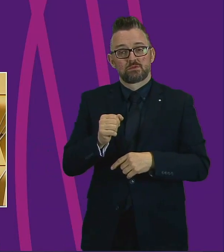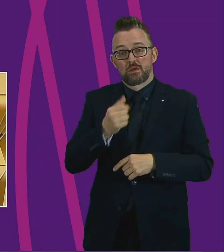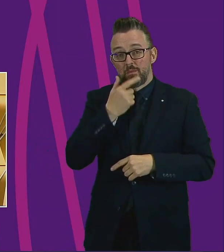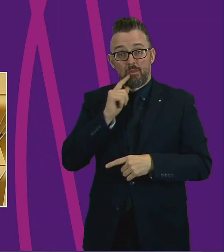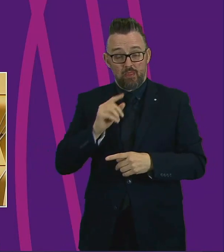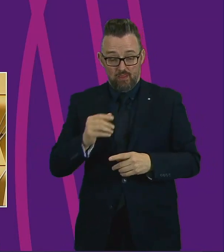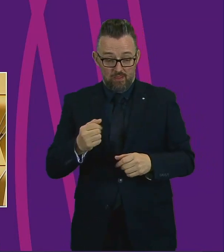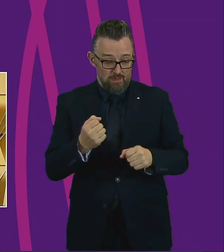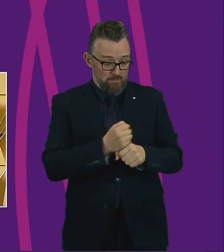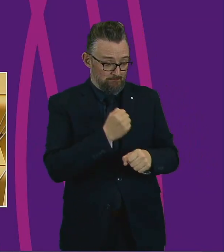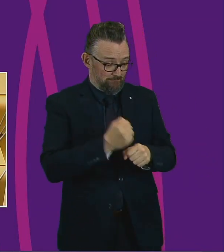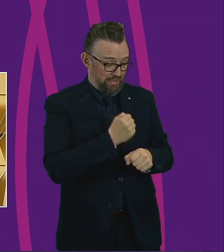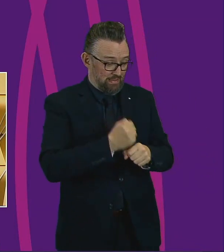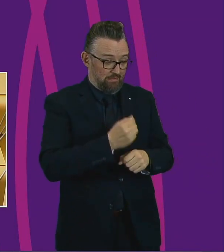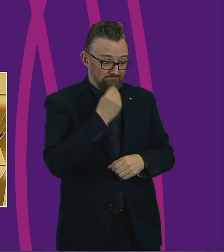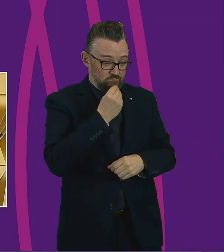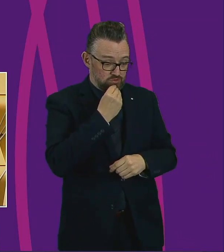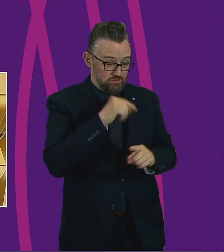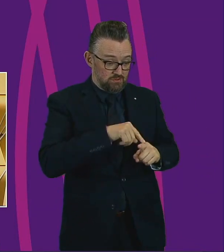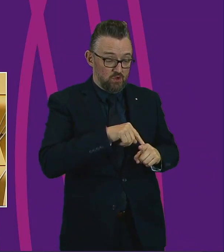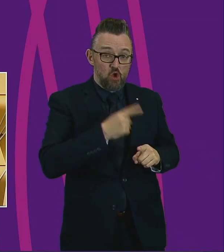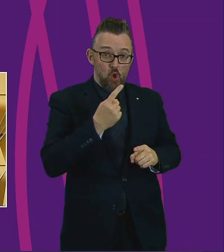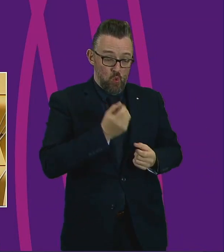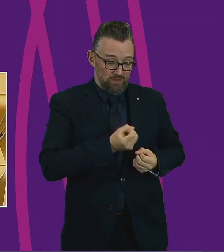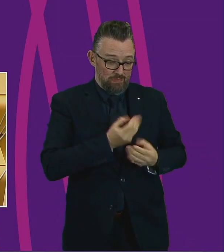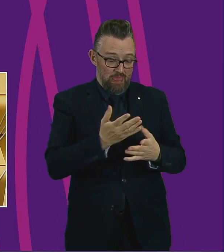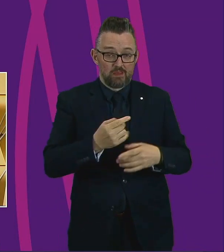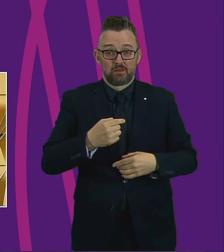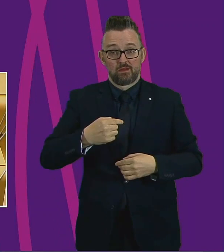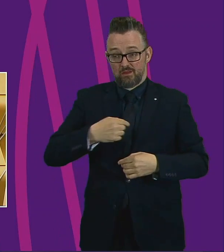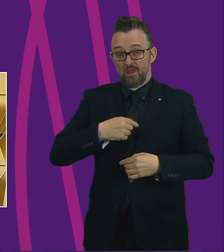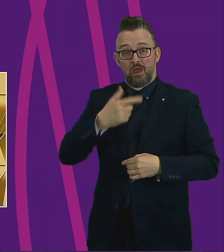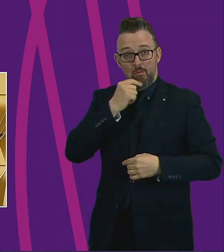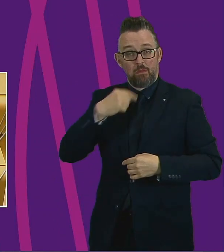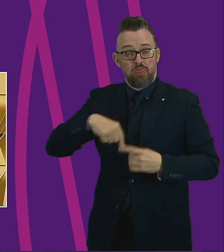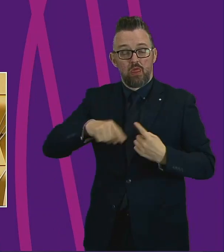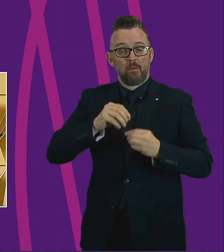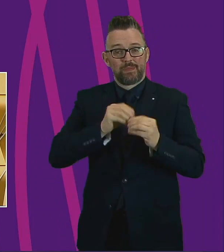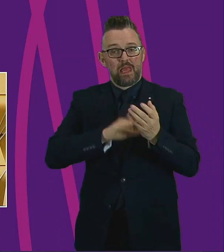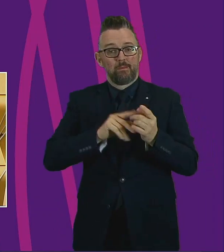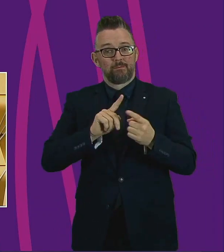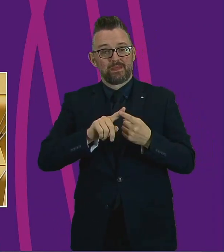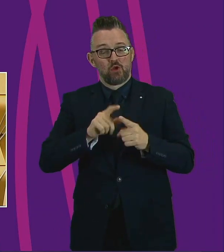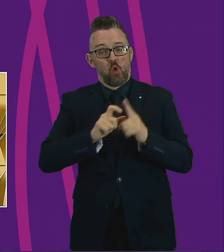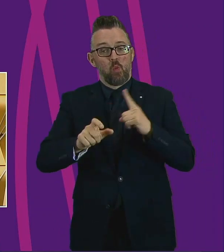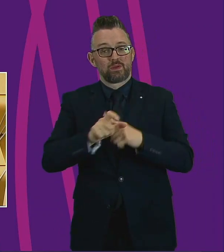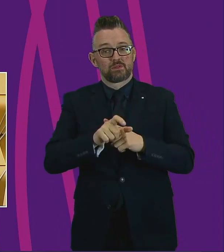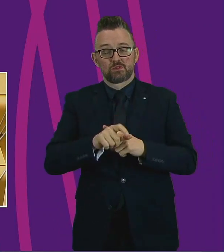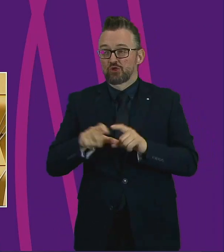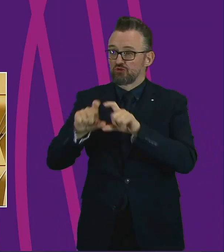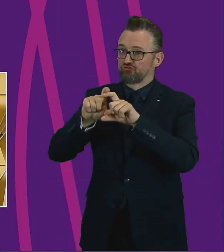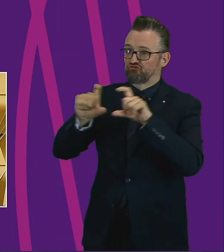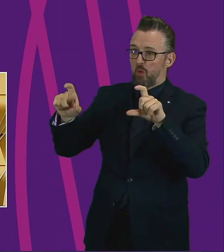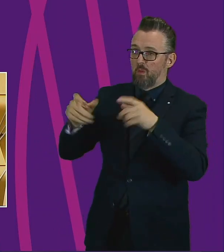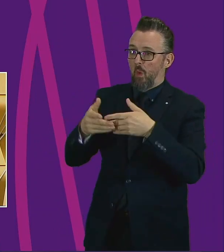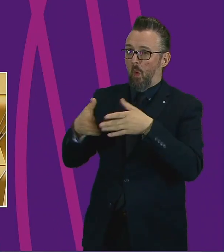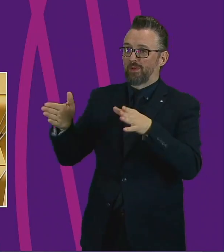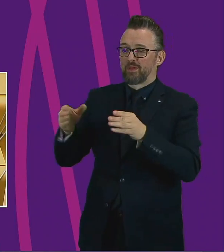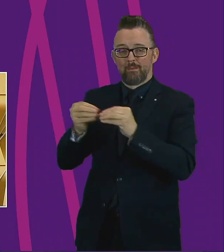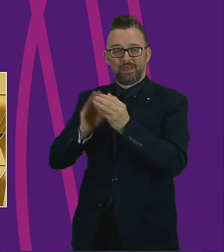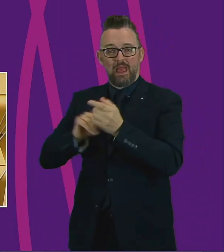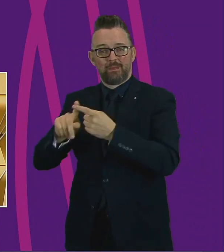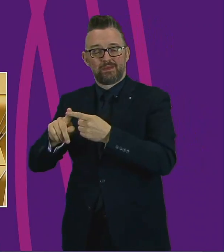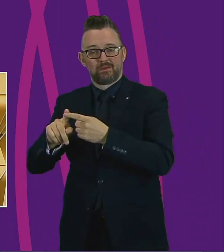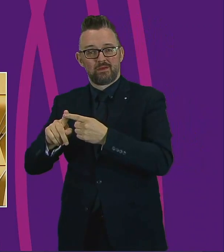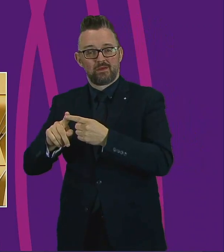by BME communities, their food supplied by BME communities, their shops opened by BME communities, their